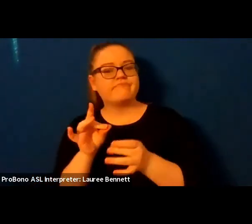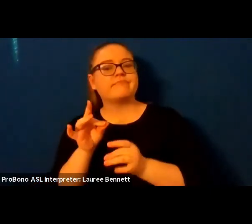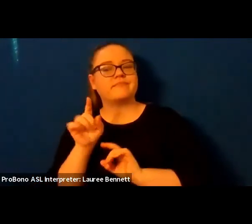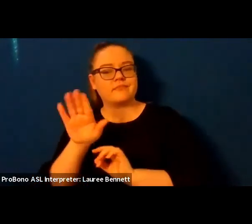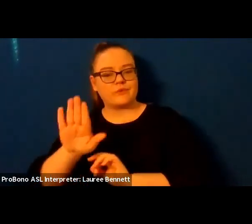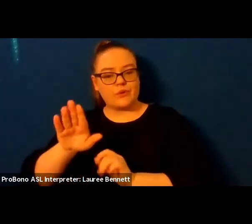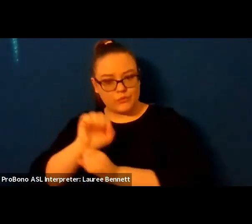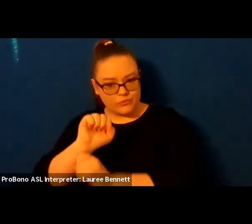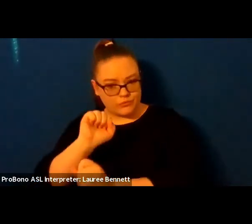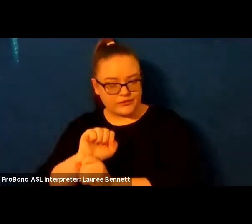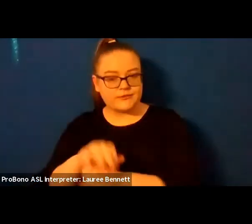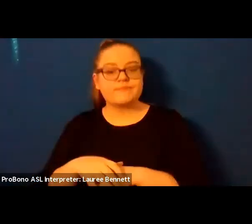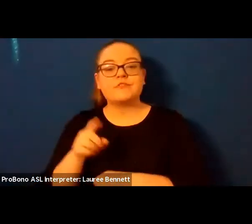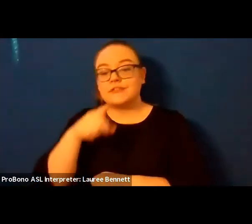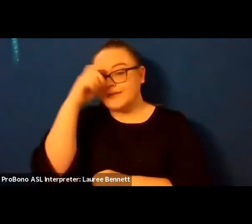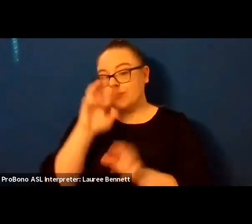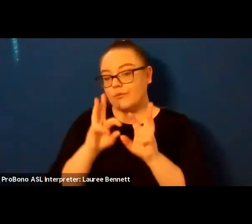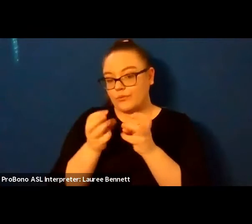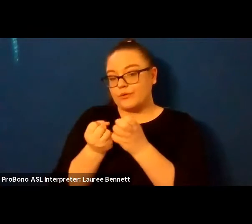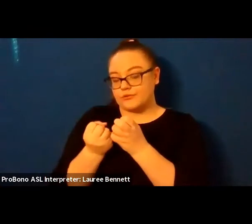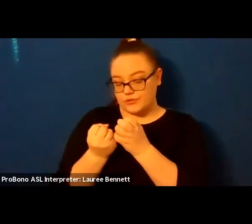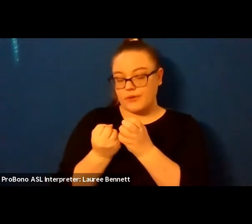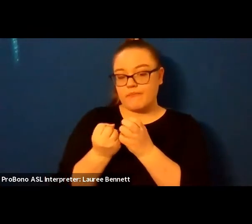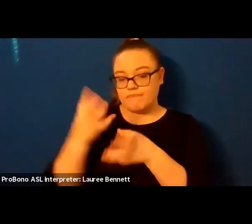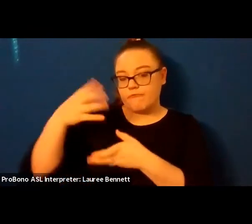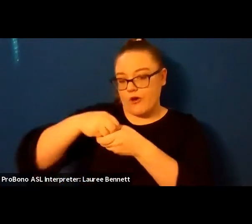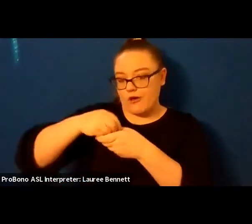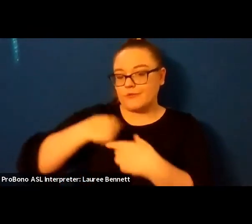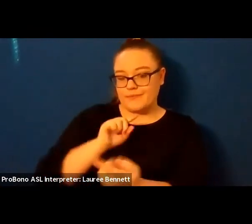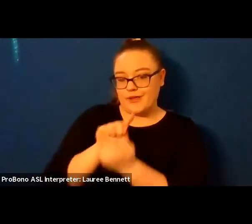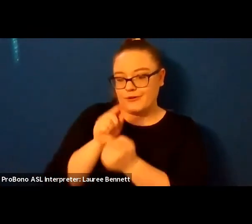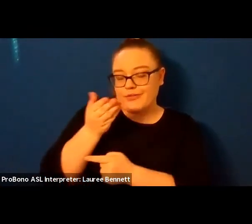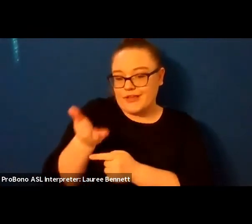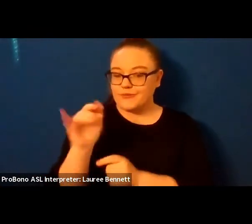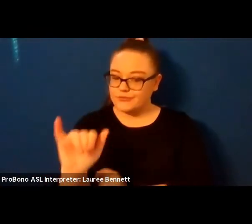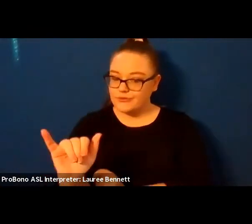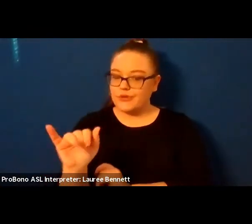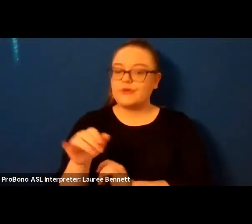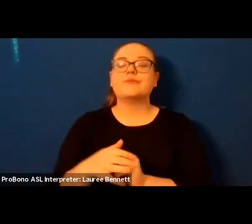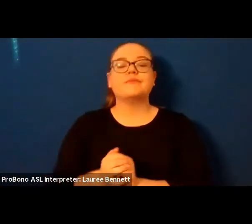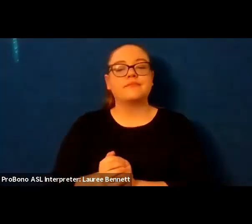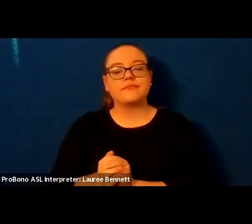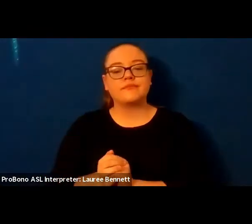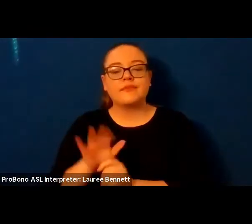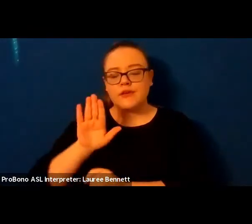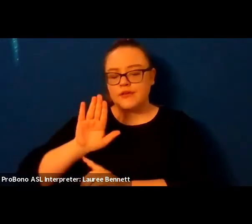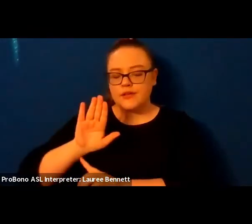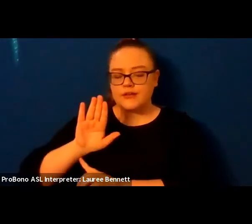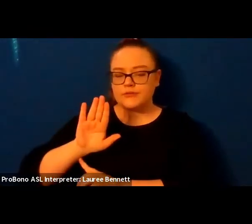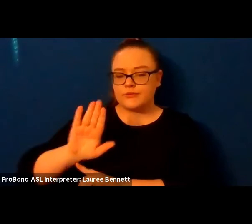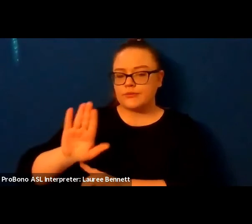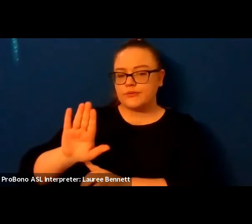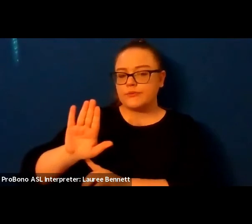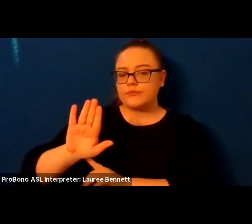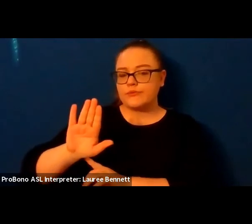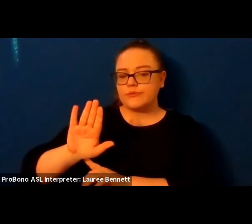workshop scholar that's where i met destiny um and her poetry her debut poetry collection negotiations was published by tin house earlier